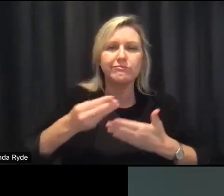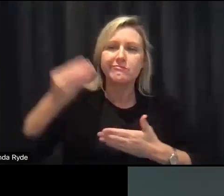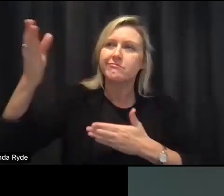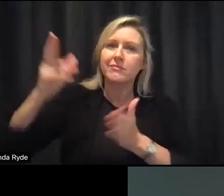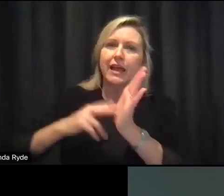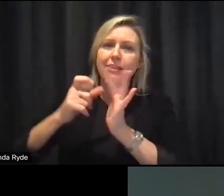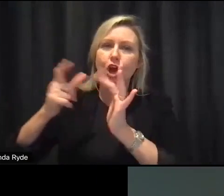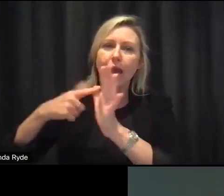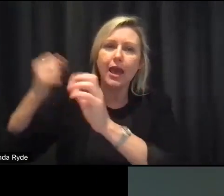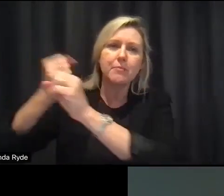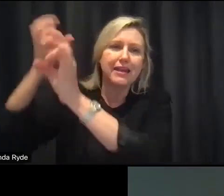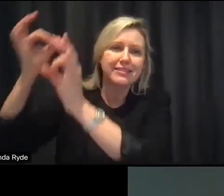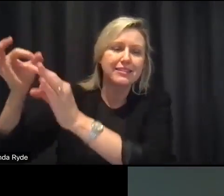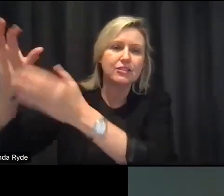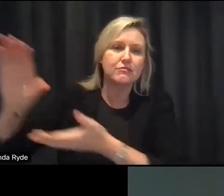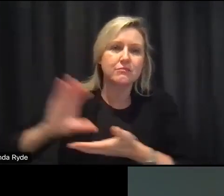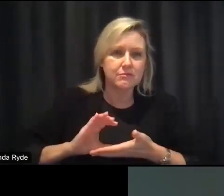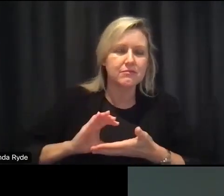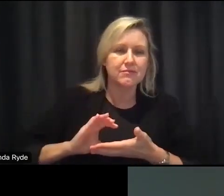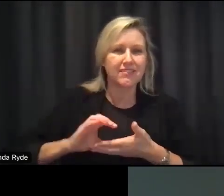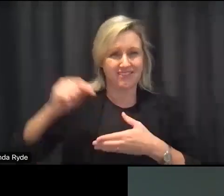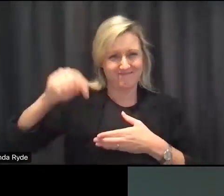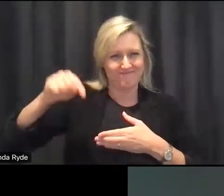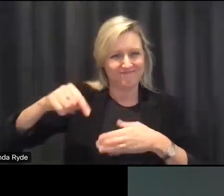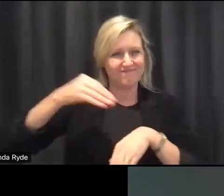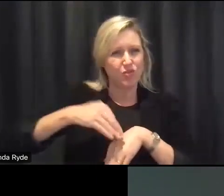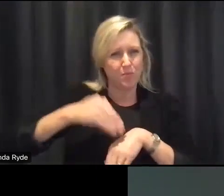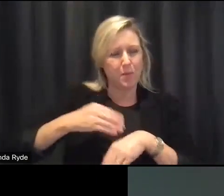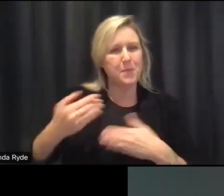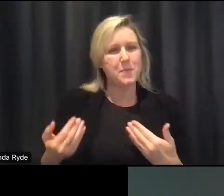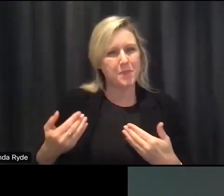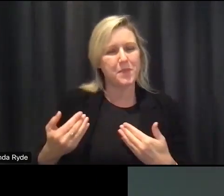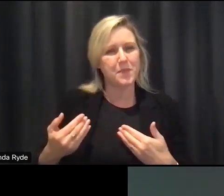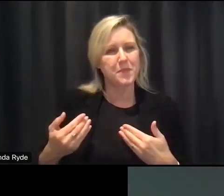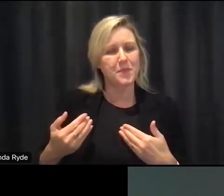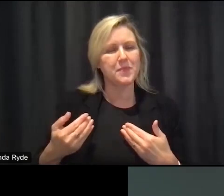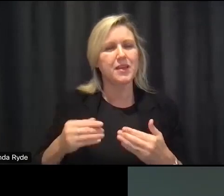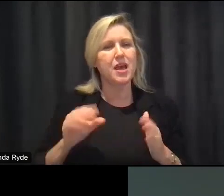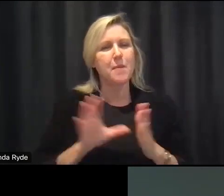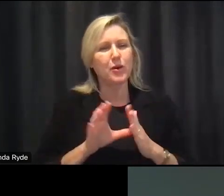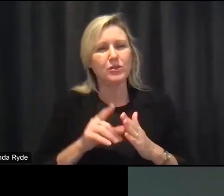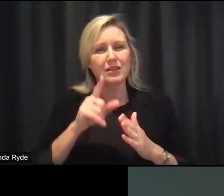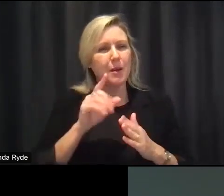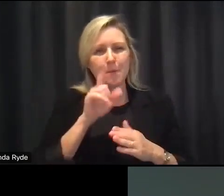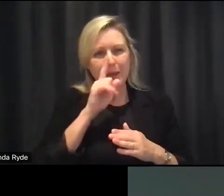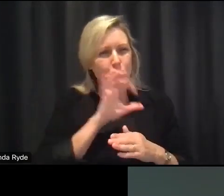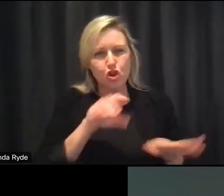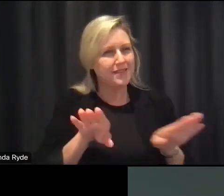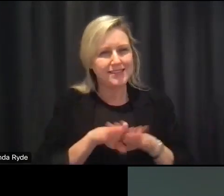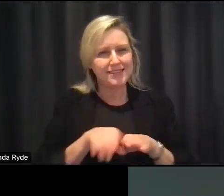support is really truly individualized for all sorts of different people